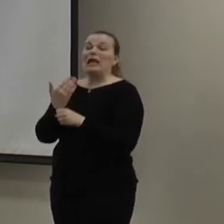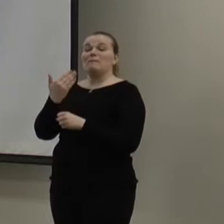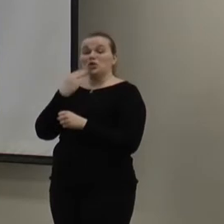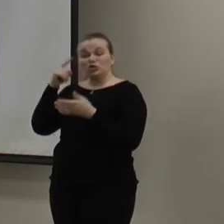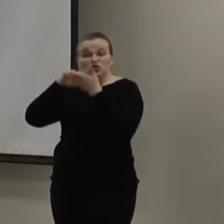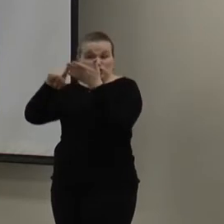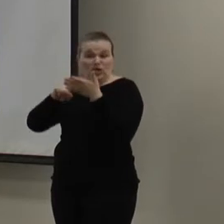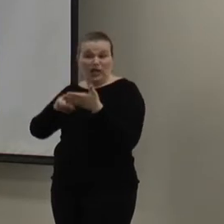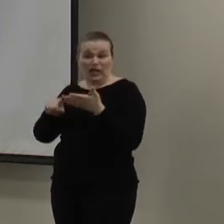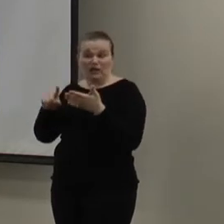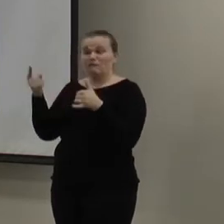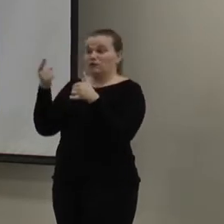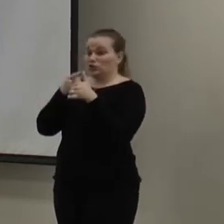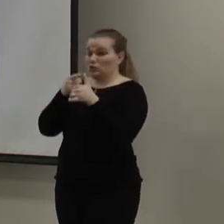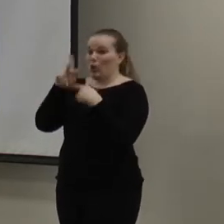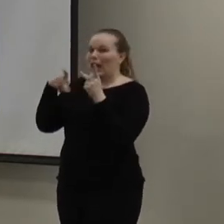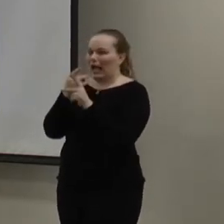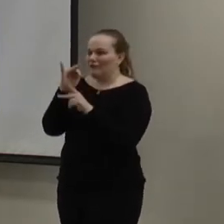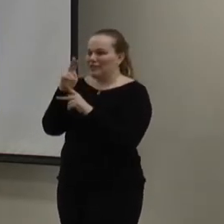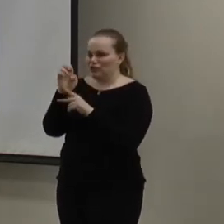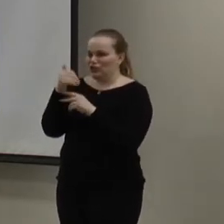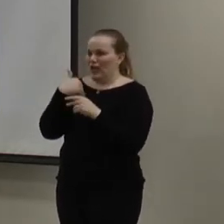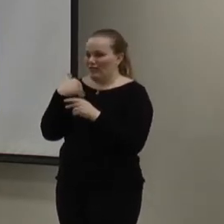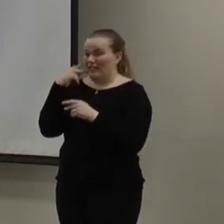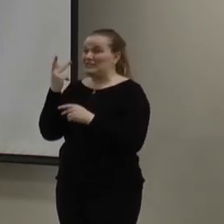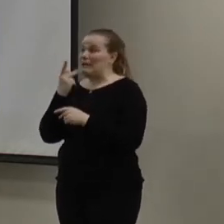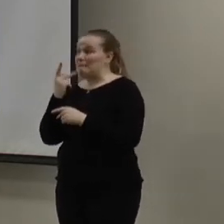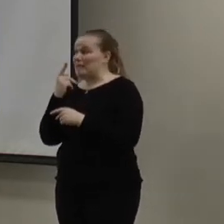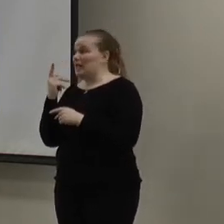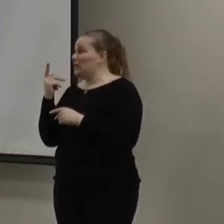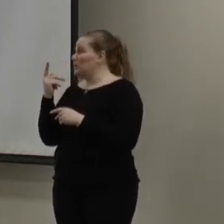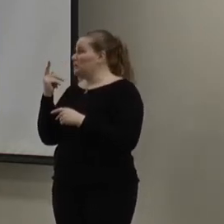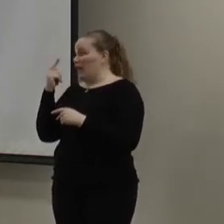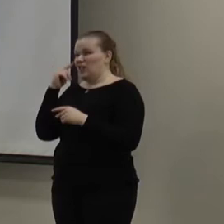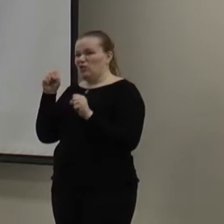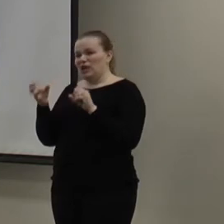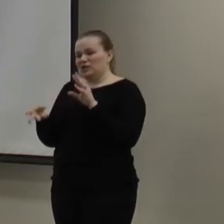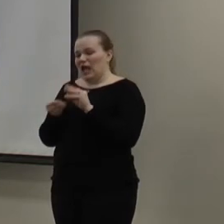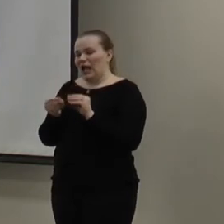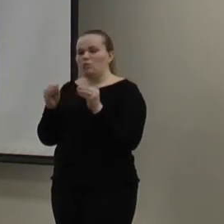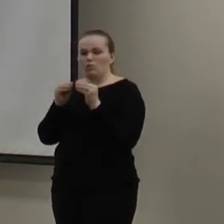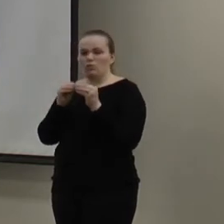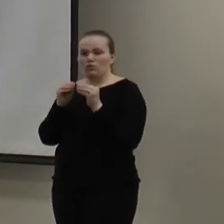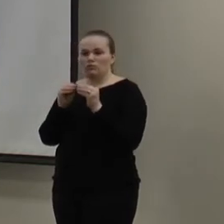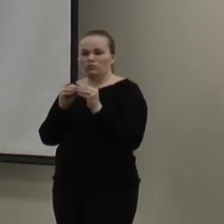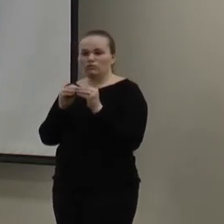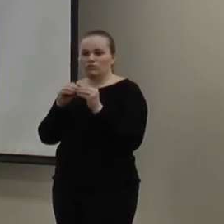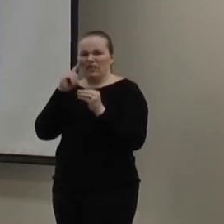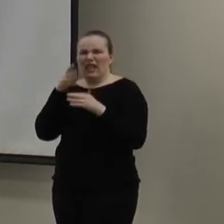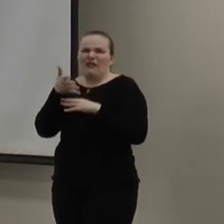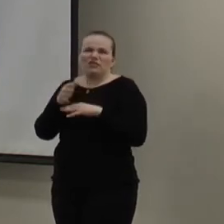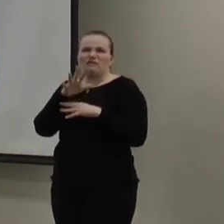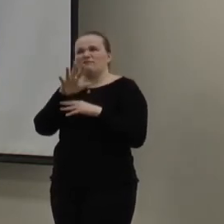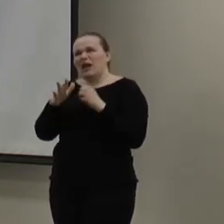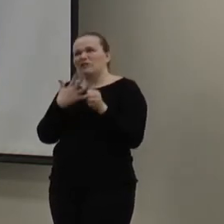go check and see, A, what kind of insulation you have. If it's this pink panther, you can probably add to it. Especially after, I'd say, you know,